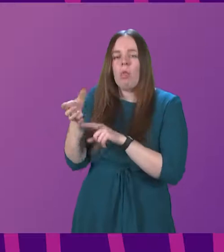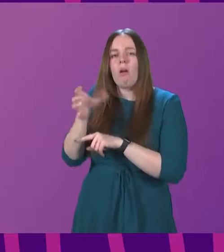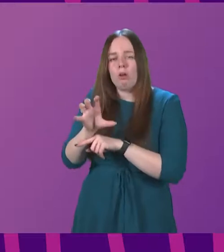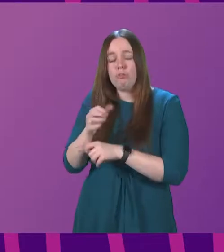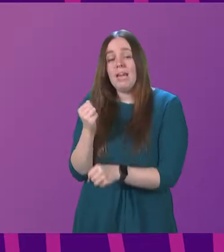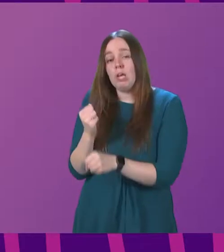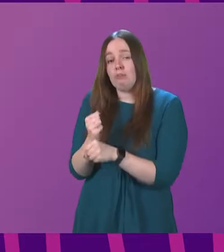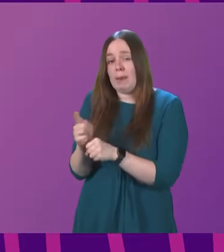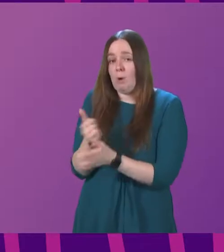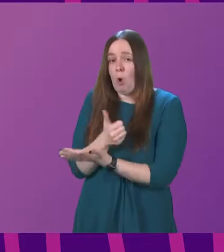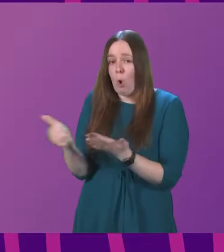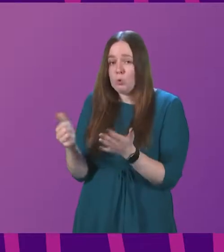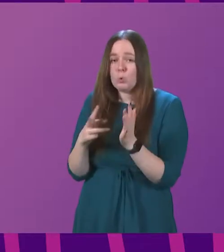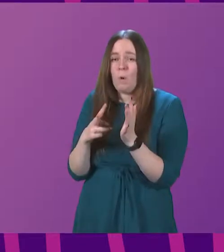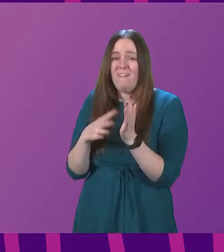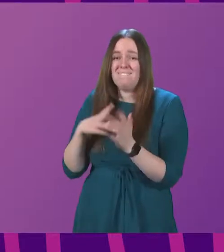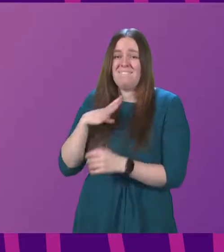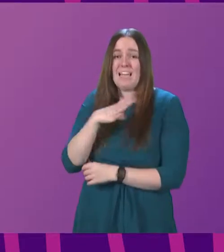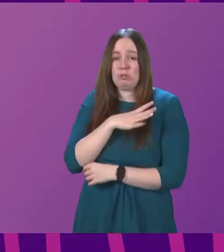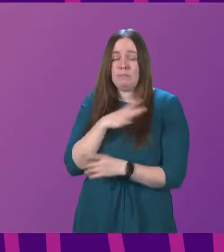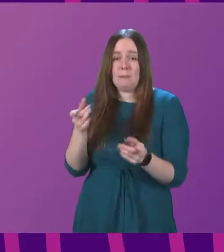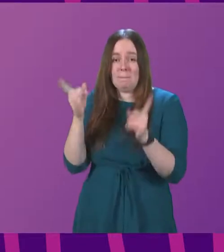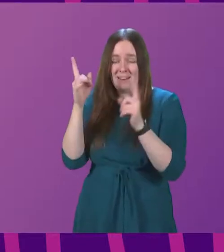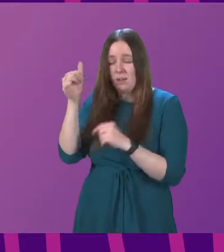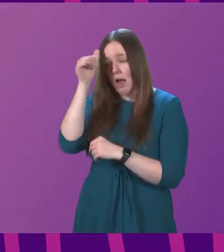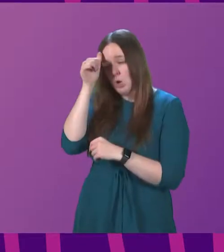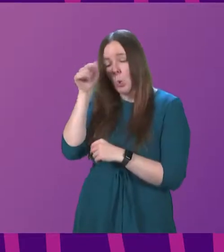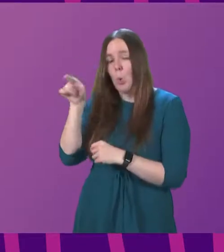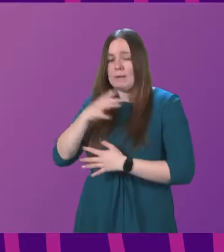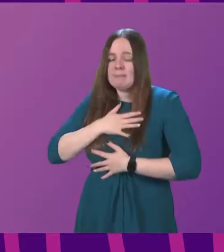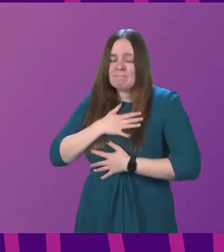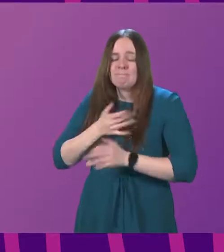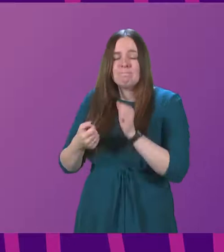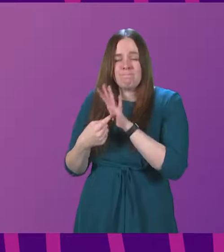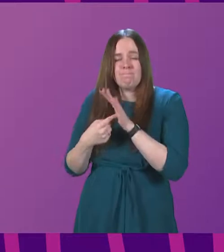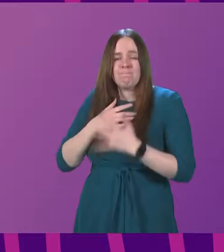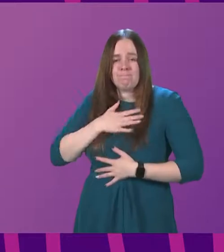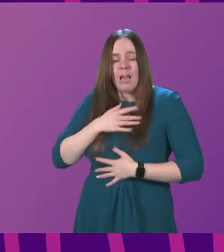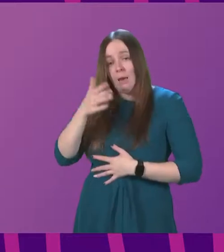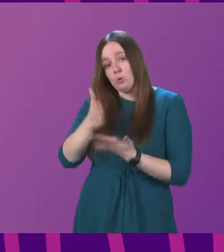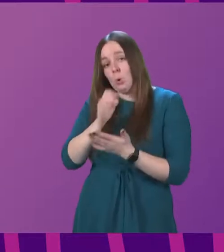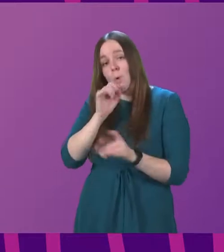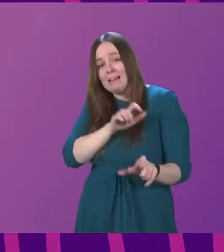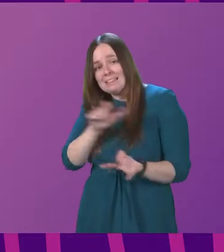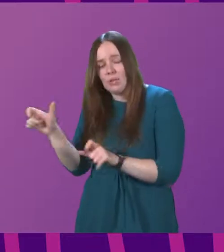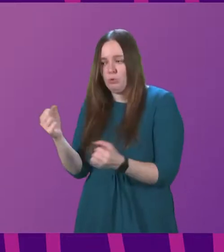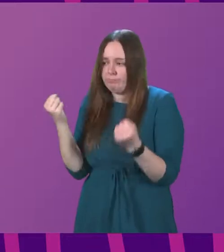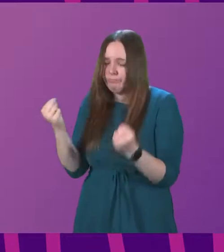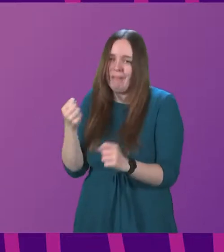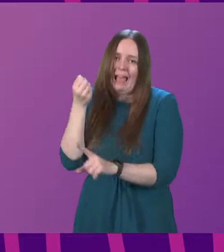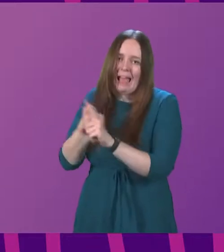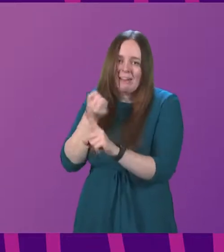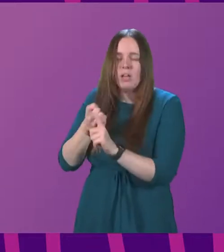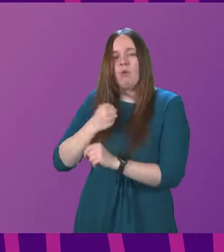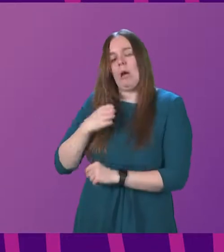Graham also served as veterans minister and I know how much that meant to him. And I'm sure he'll continue to be a strong advocate for our